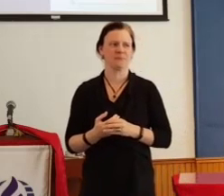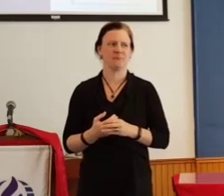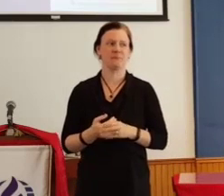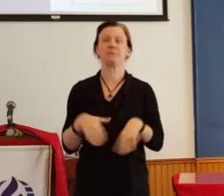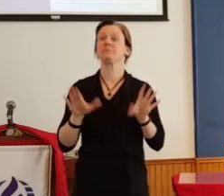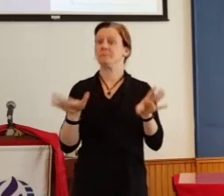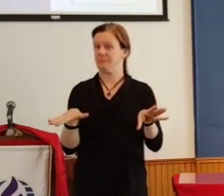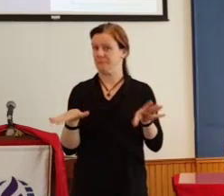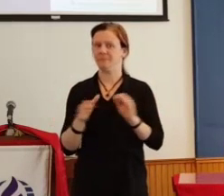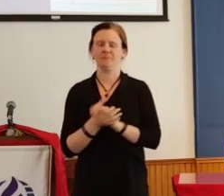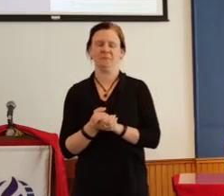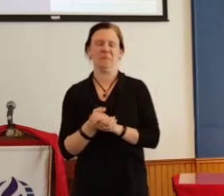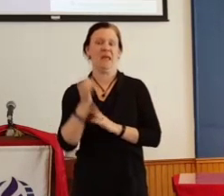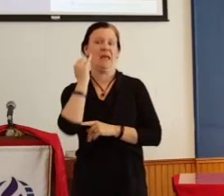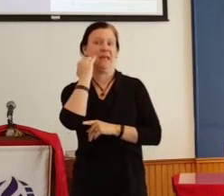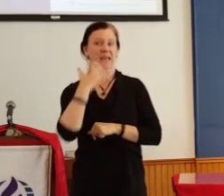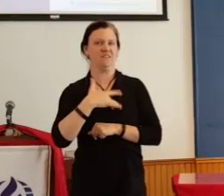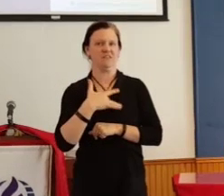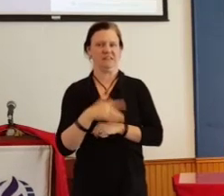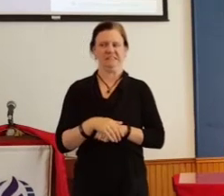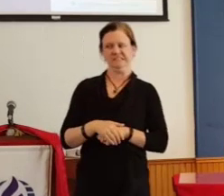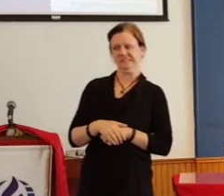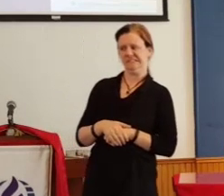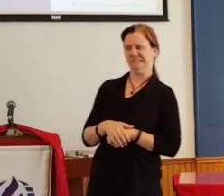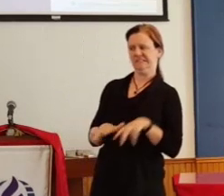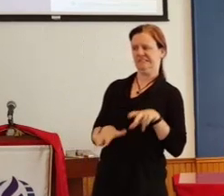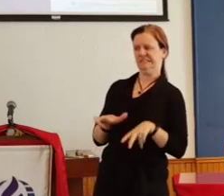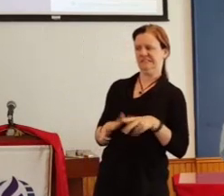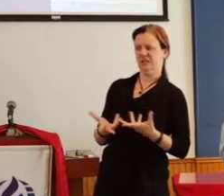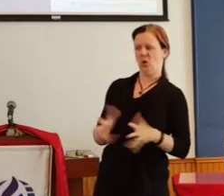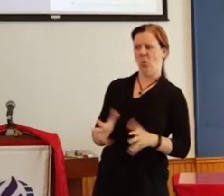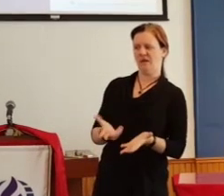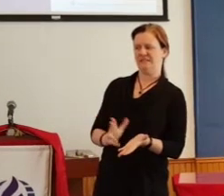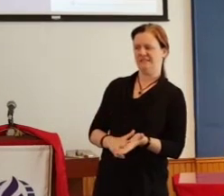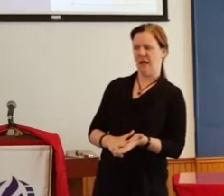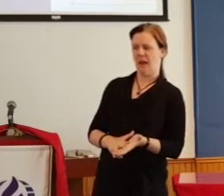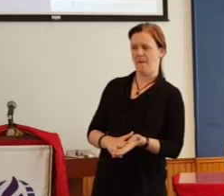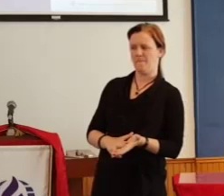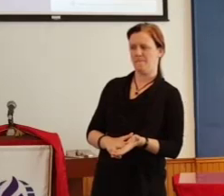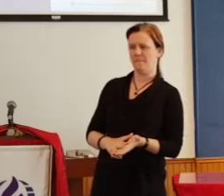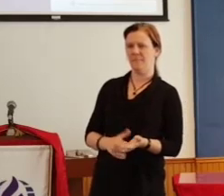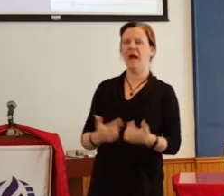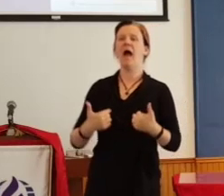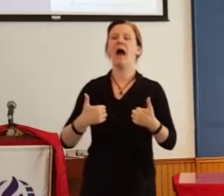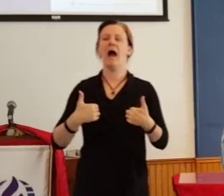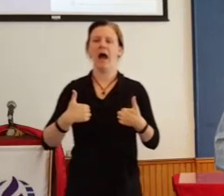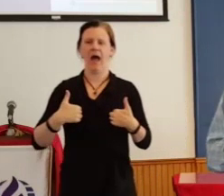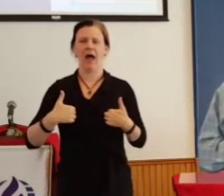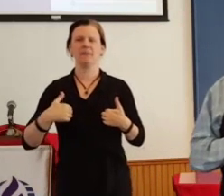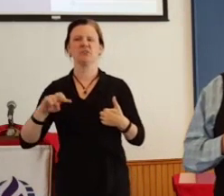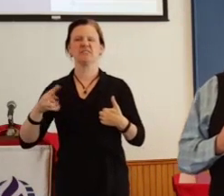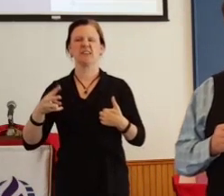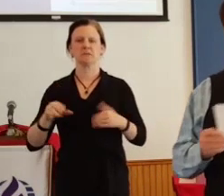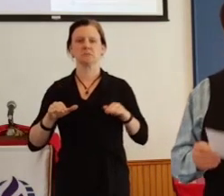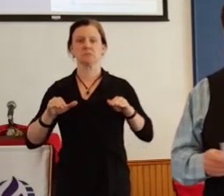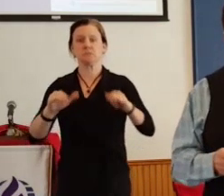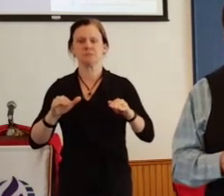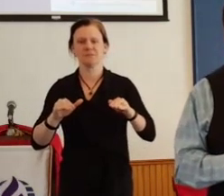And, if you feel that you're reluctant to follow the Spirit in signing up the sheet, consider me your secondary spirit. I'll be happy to sign you up.